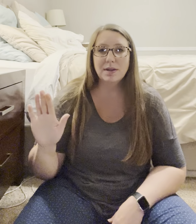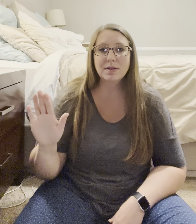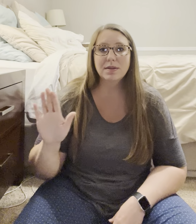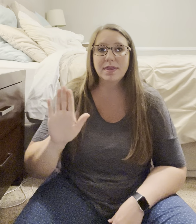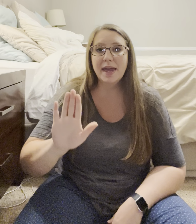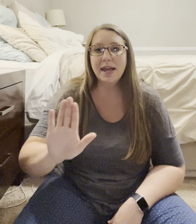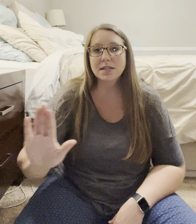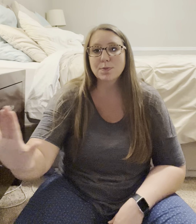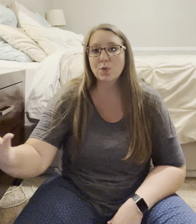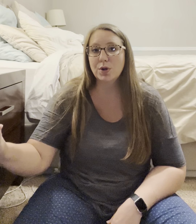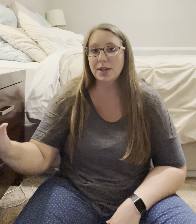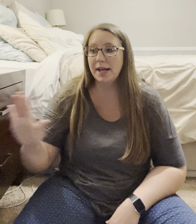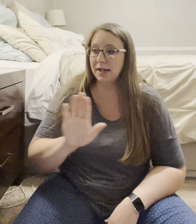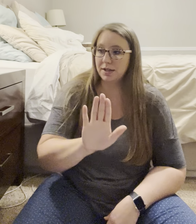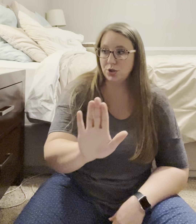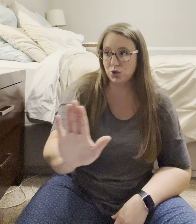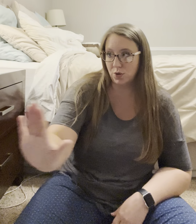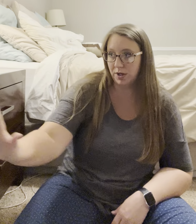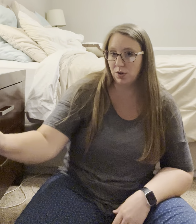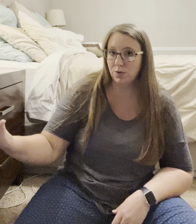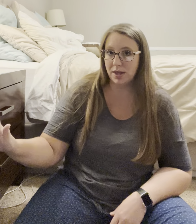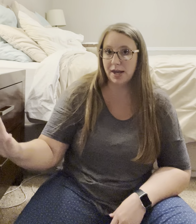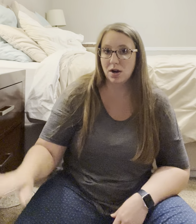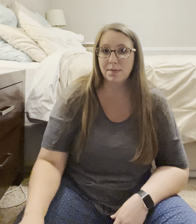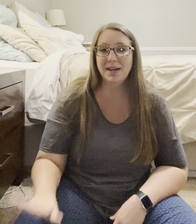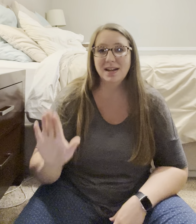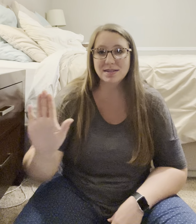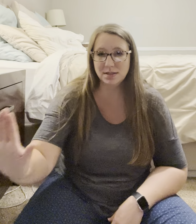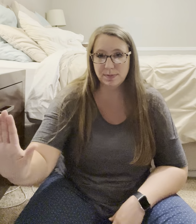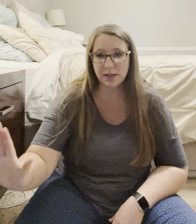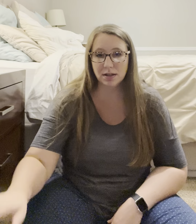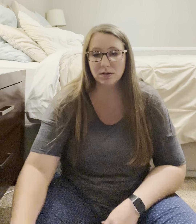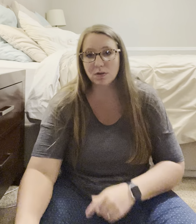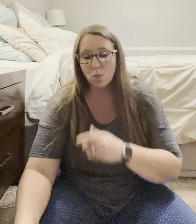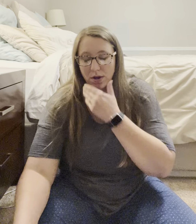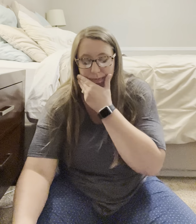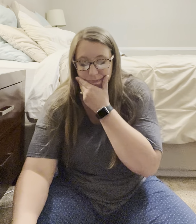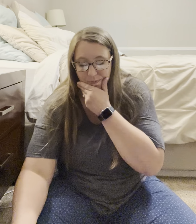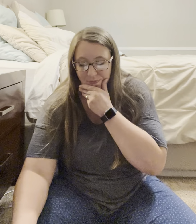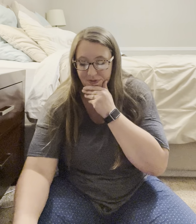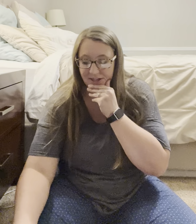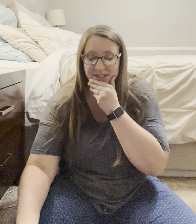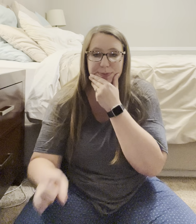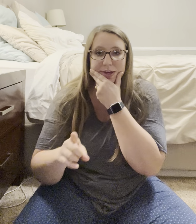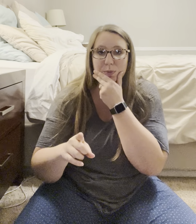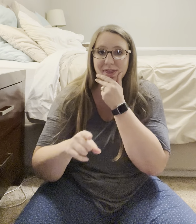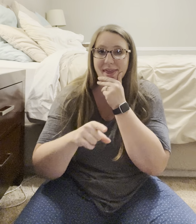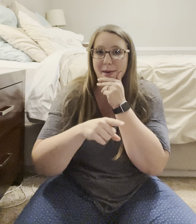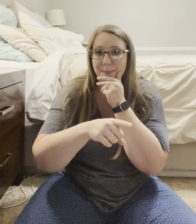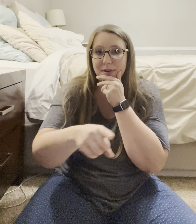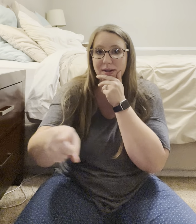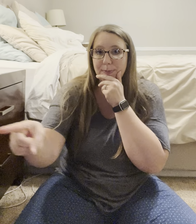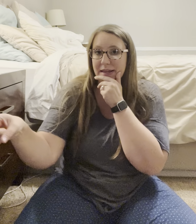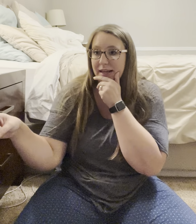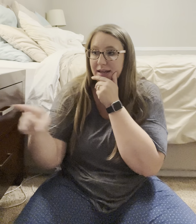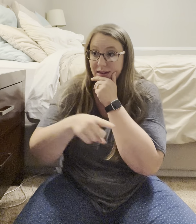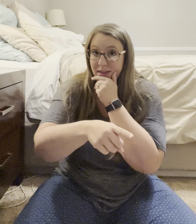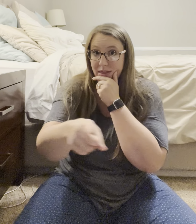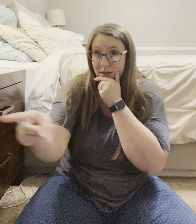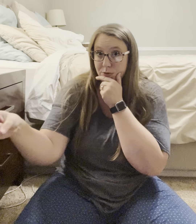They is more like you're showing who they are, but it could still be a one. Same thing with them. Um, it could be like those